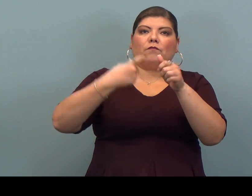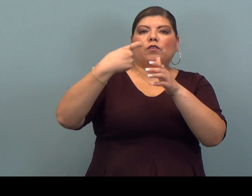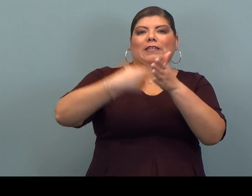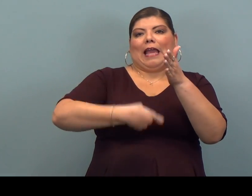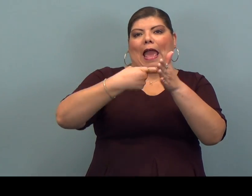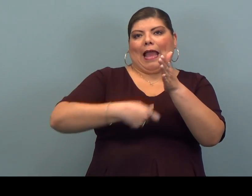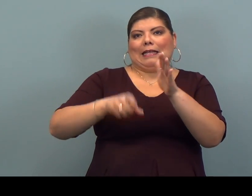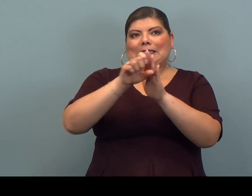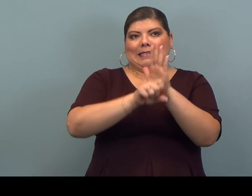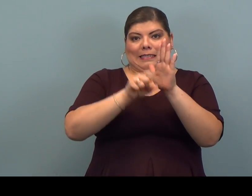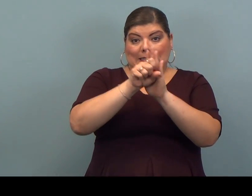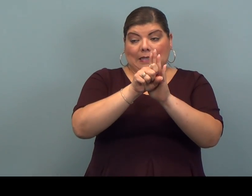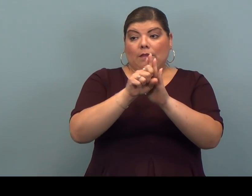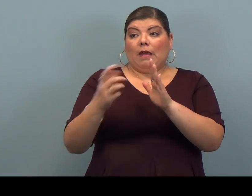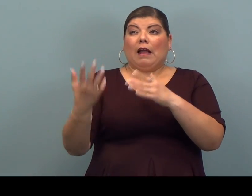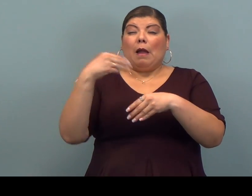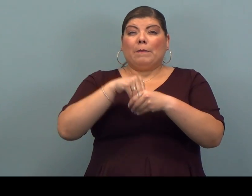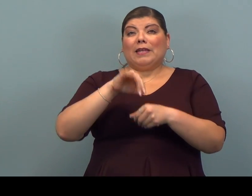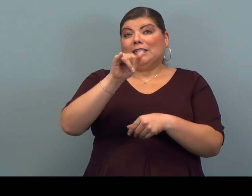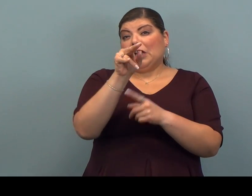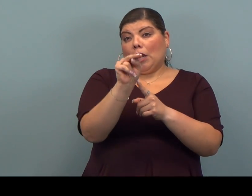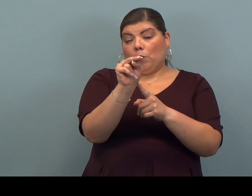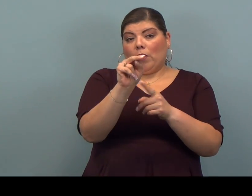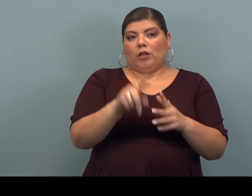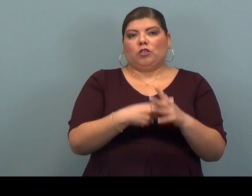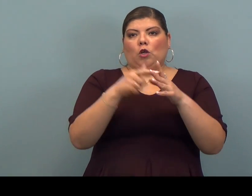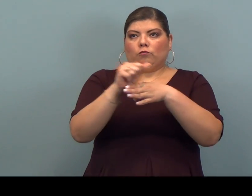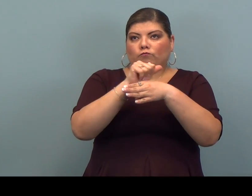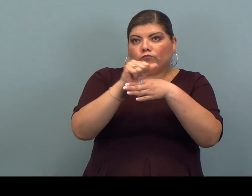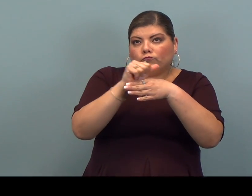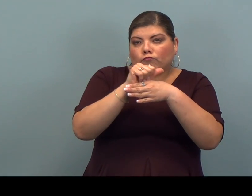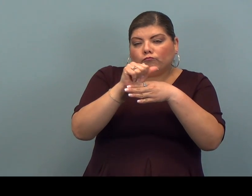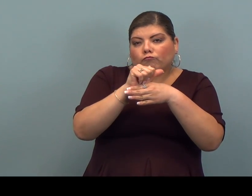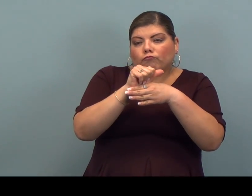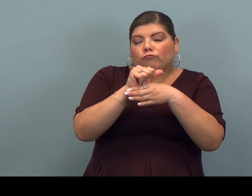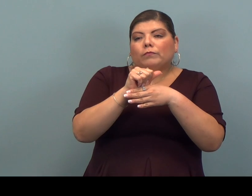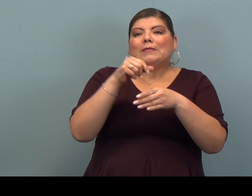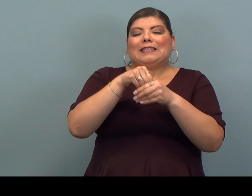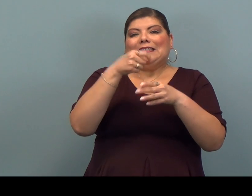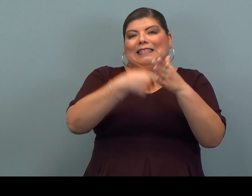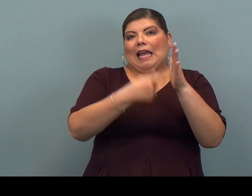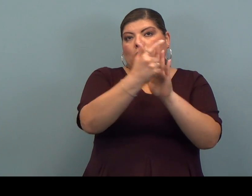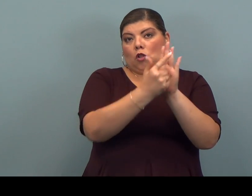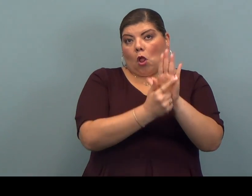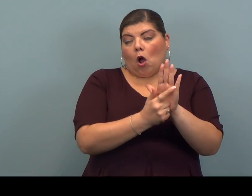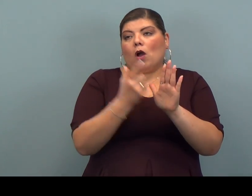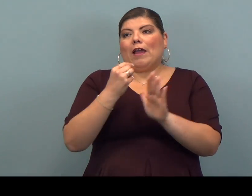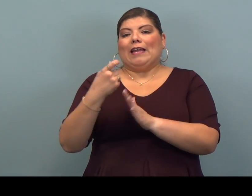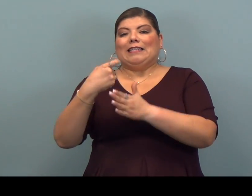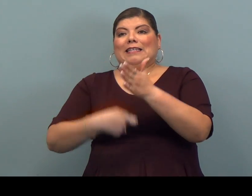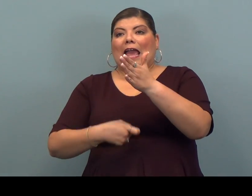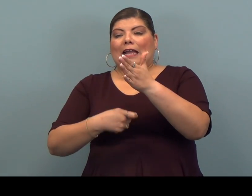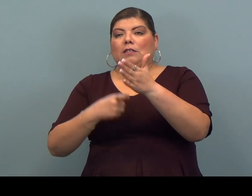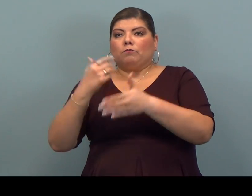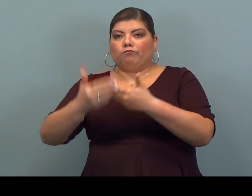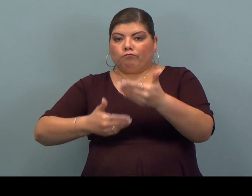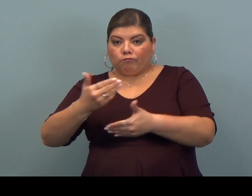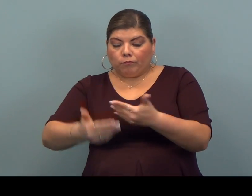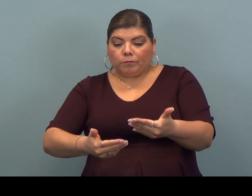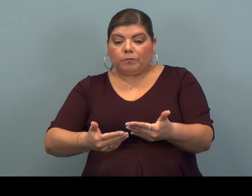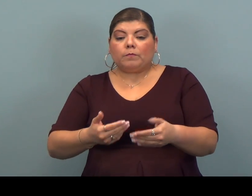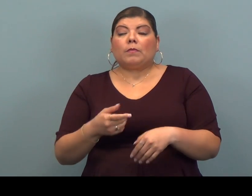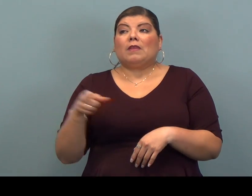tax season. They come in early in January and start training in tax law and tax site